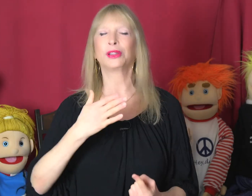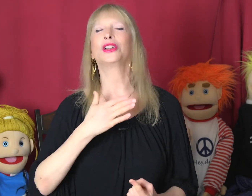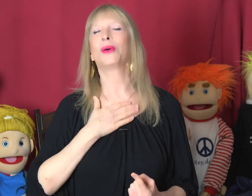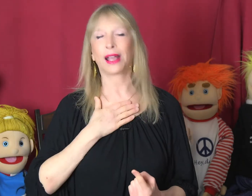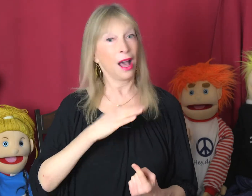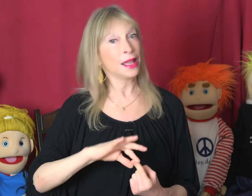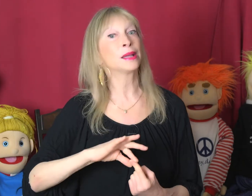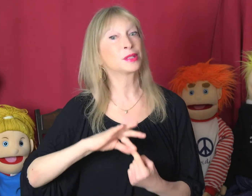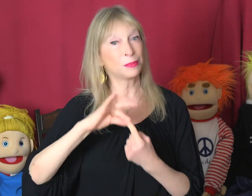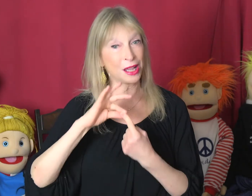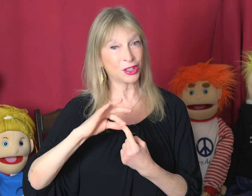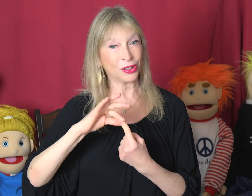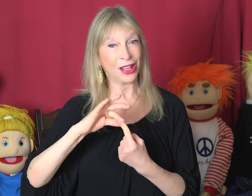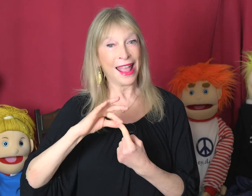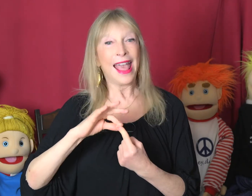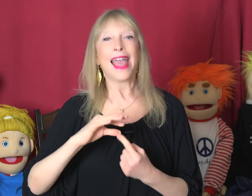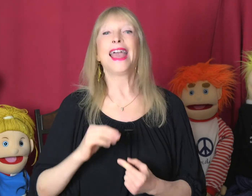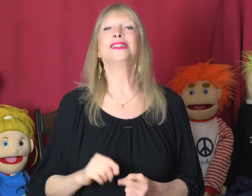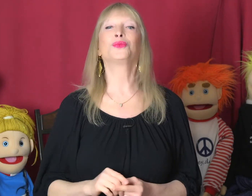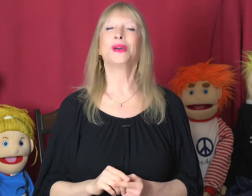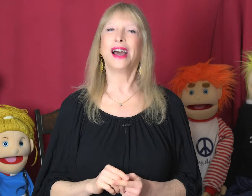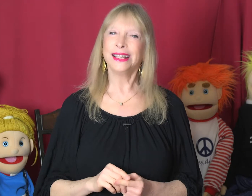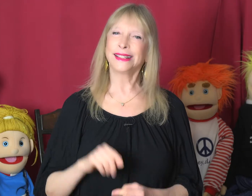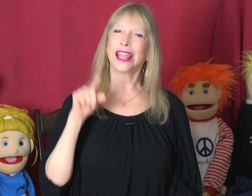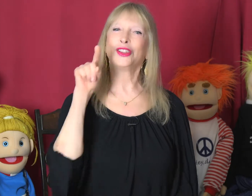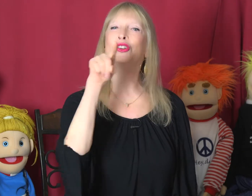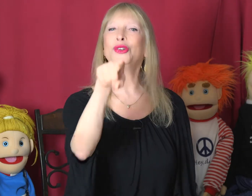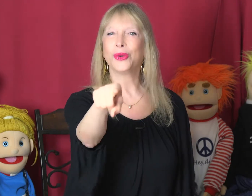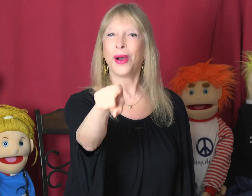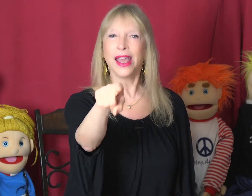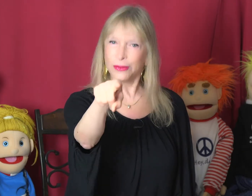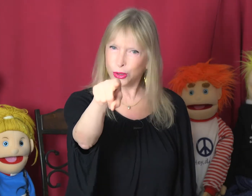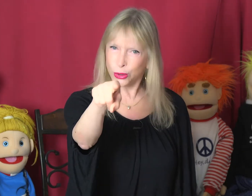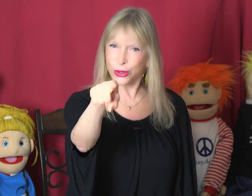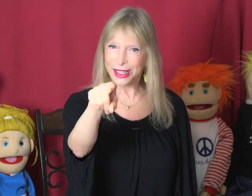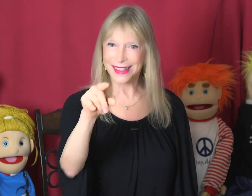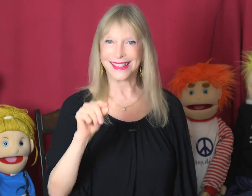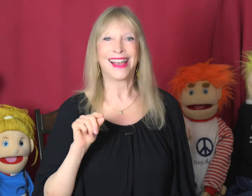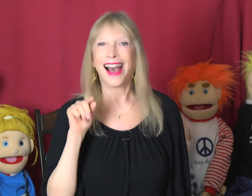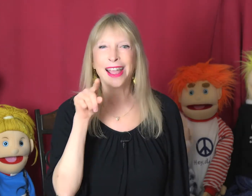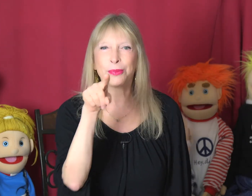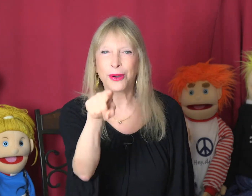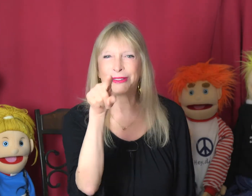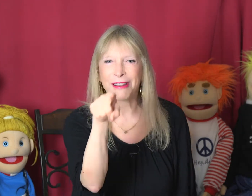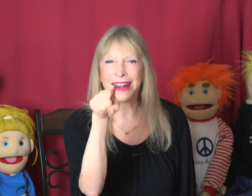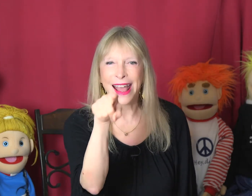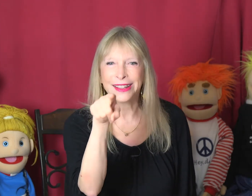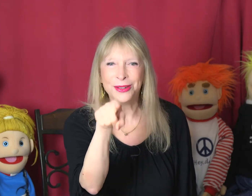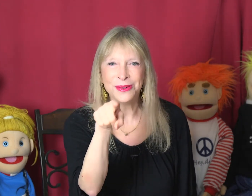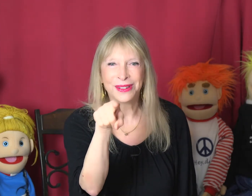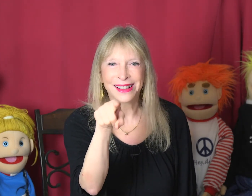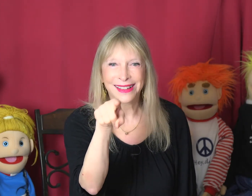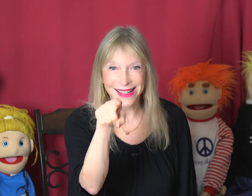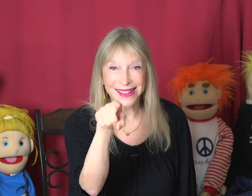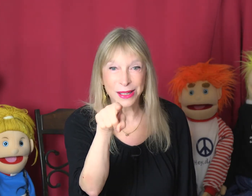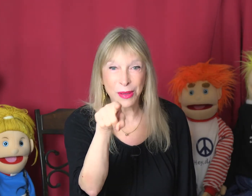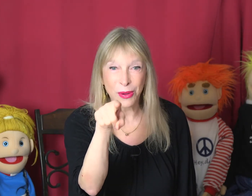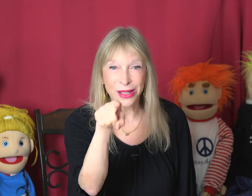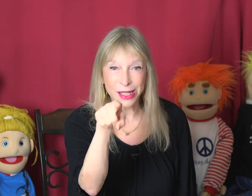really going, I am special. And when I say you, I have two choices. I could point right at you. Can you see me pointing?